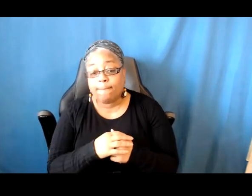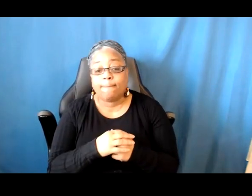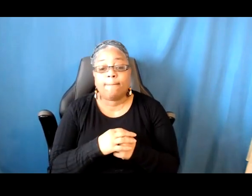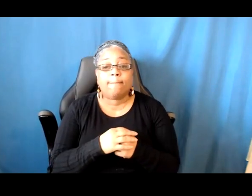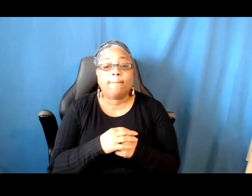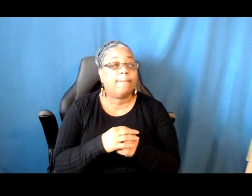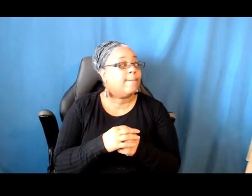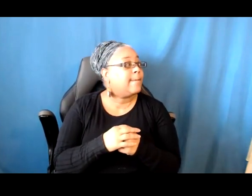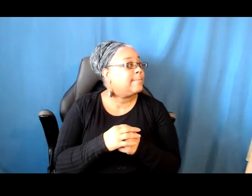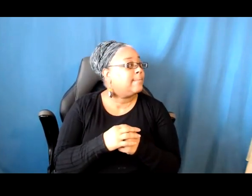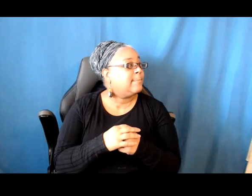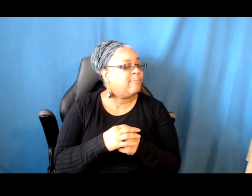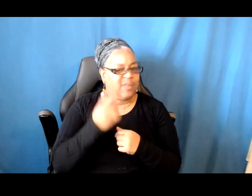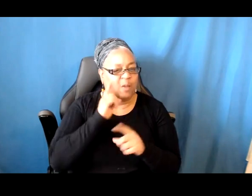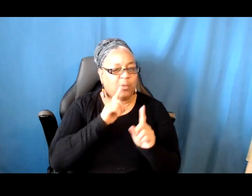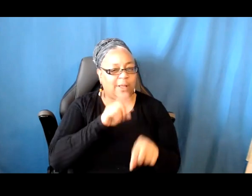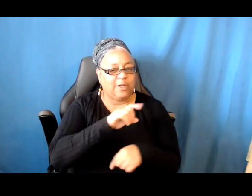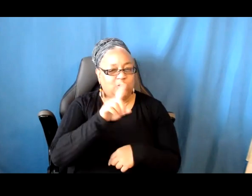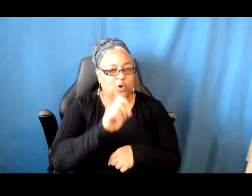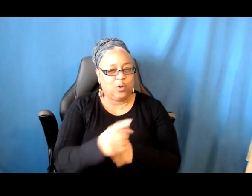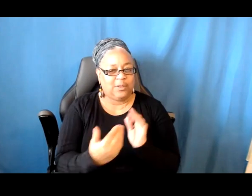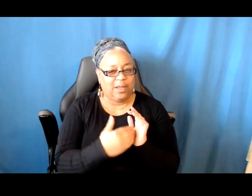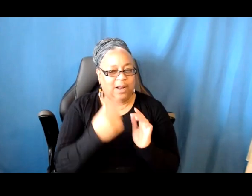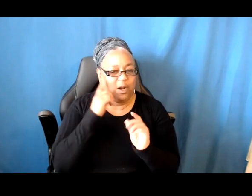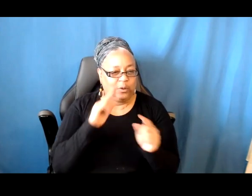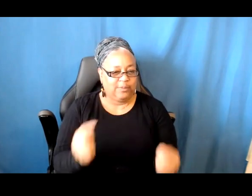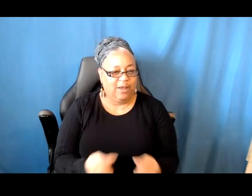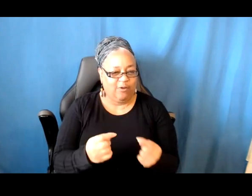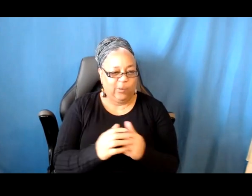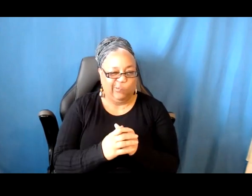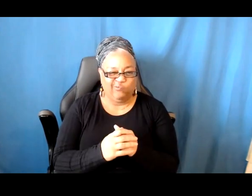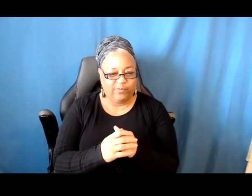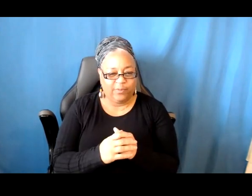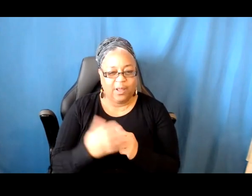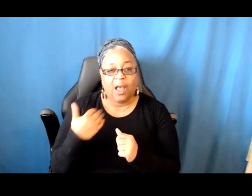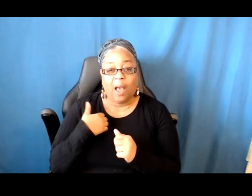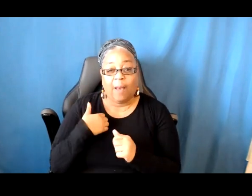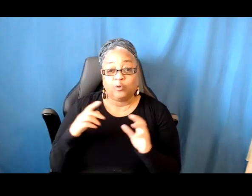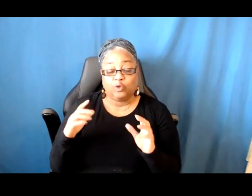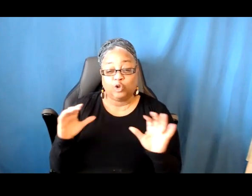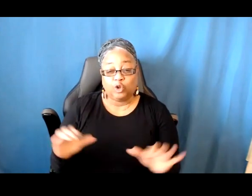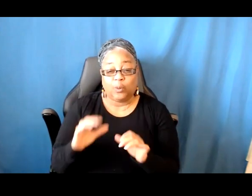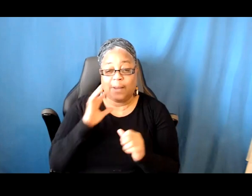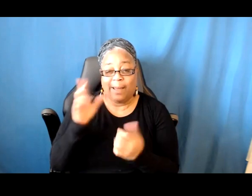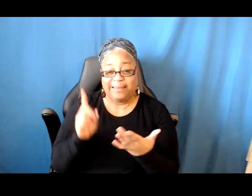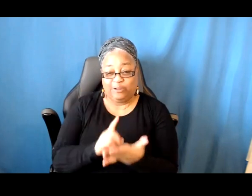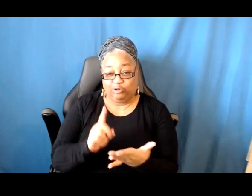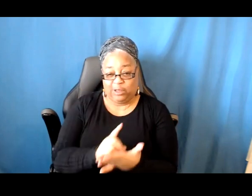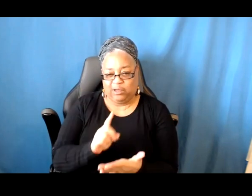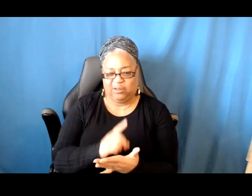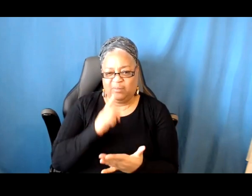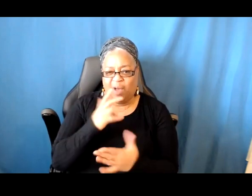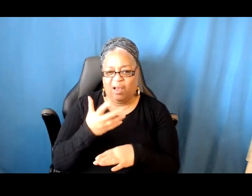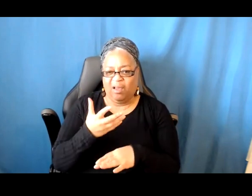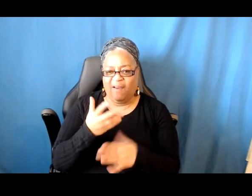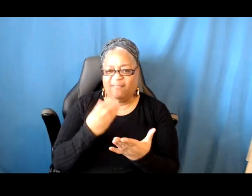Well, I'll answer this question again. I know it's a very painful one. I'm ABD in my dissertation, but I've run out of funding, and I'm working only part-time to finish the dissertation